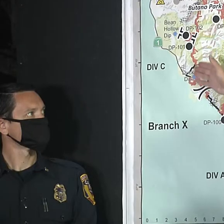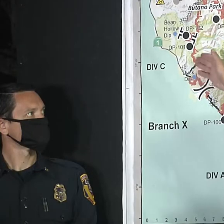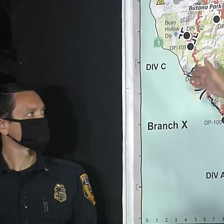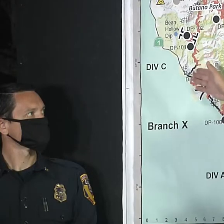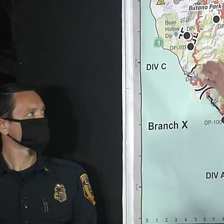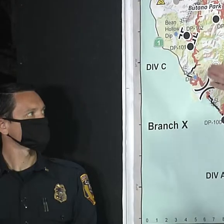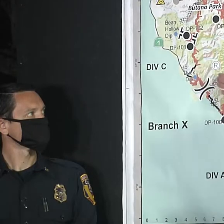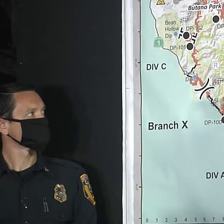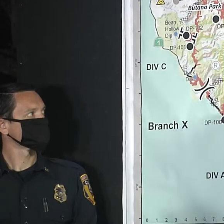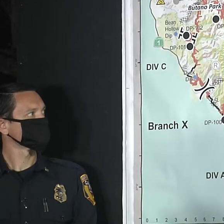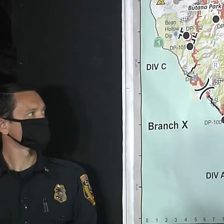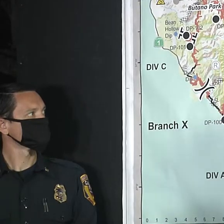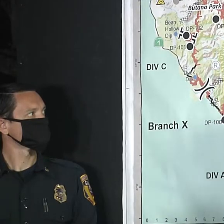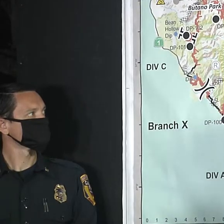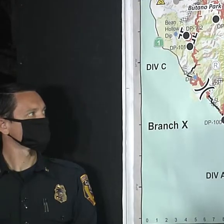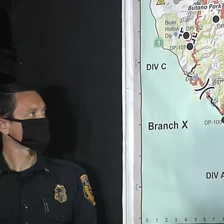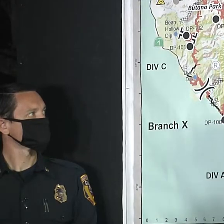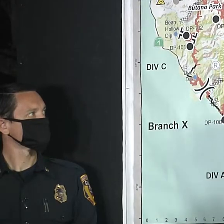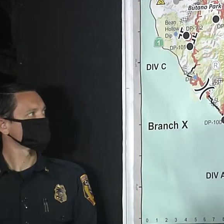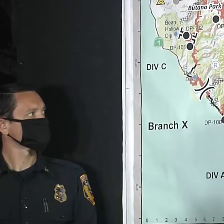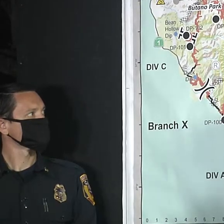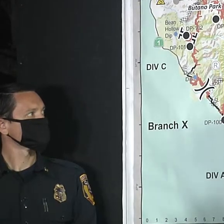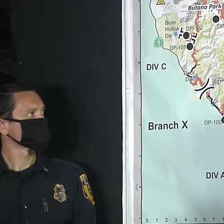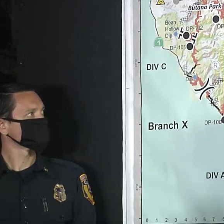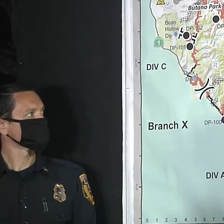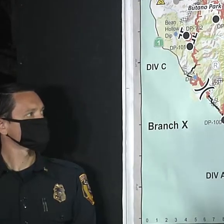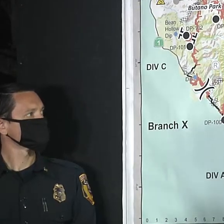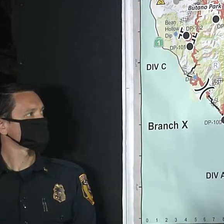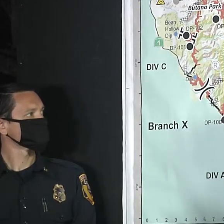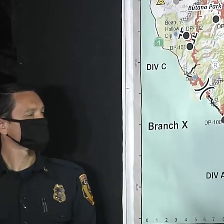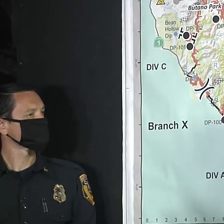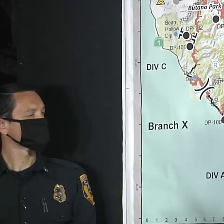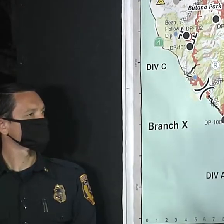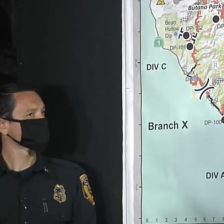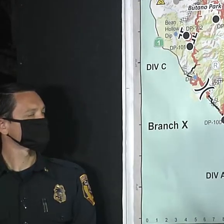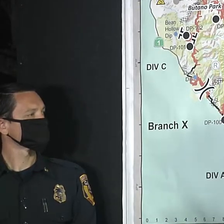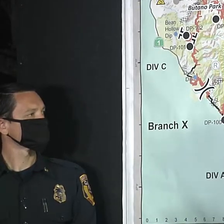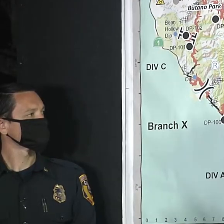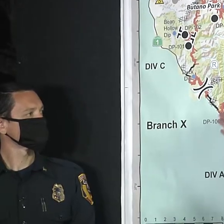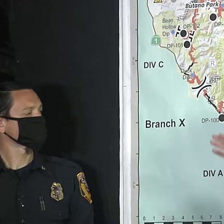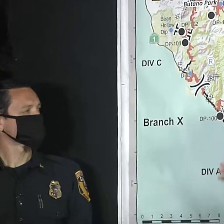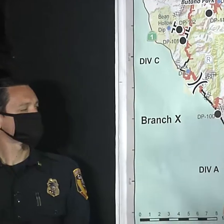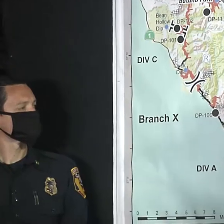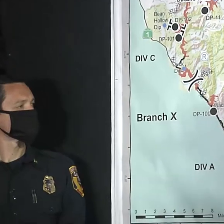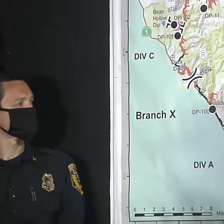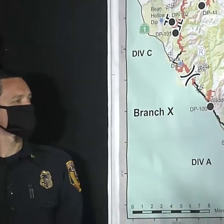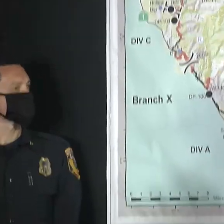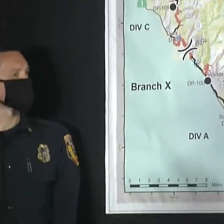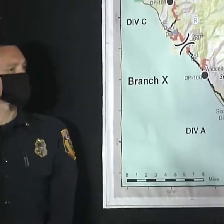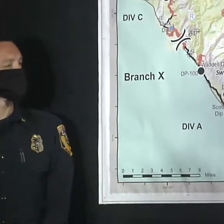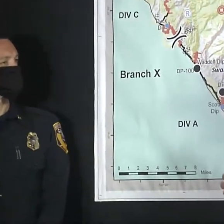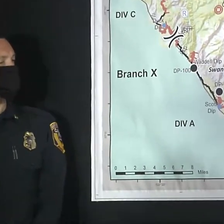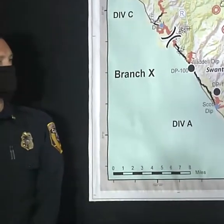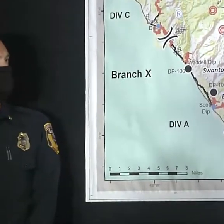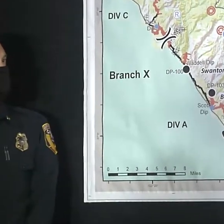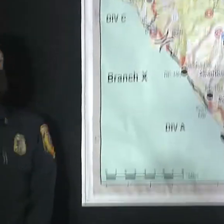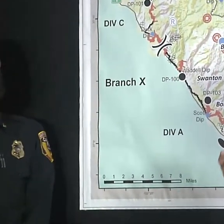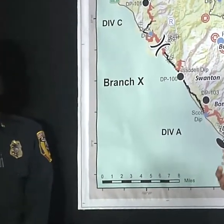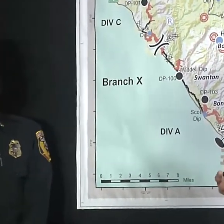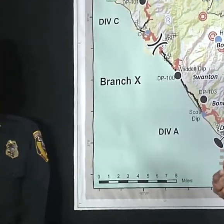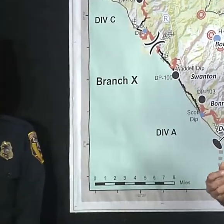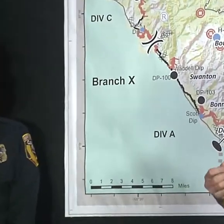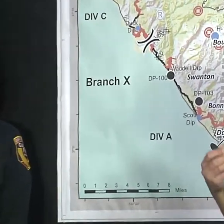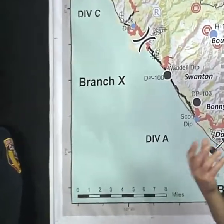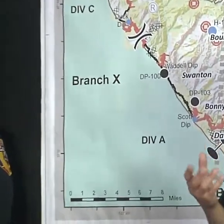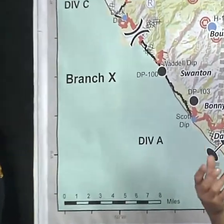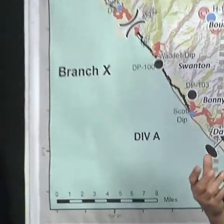some full extinguishment of the fire throughout the western portion of the fire. We're looking at, with